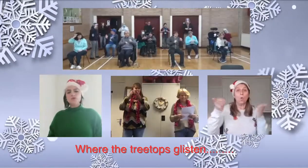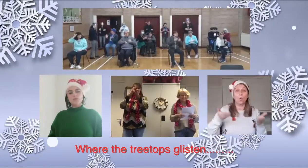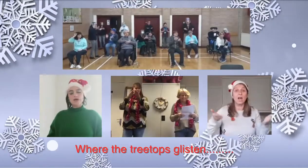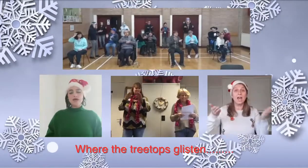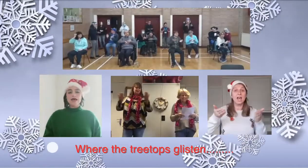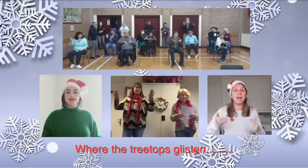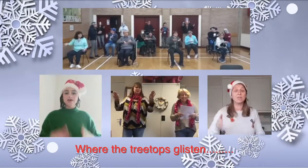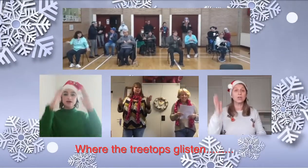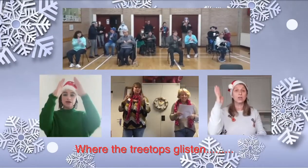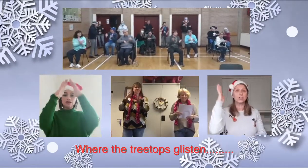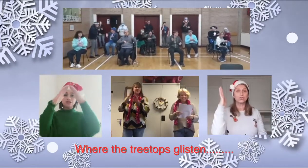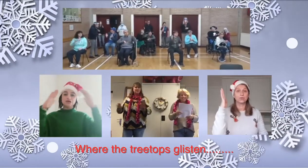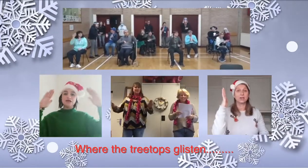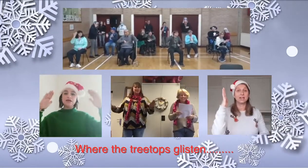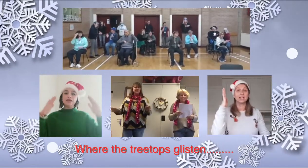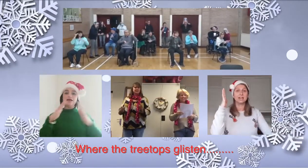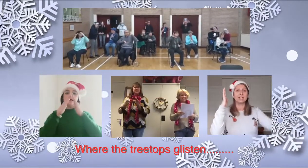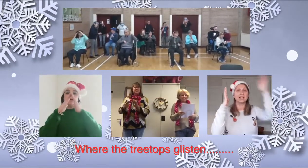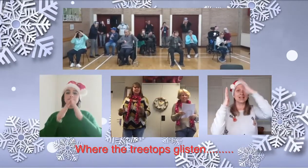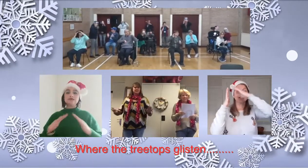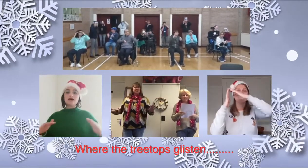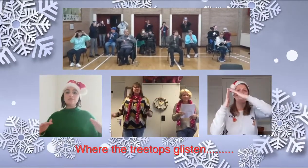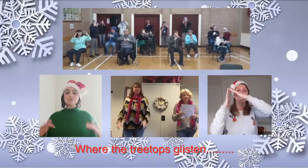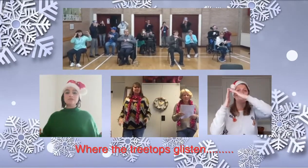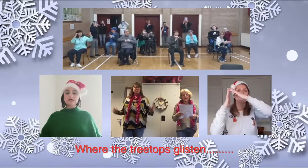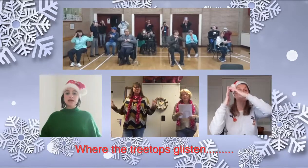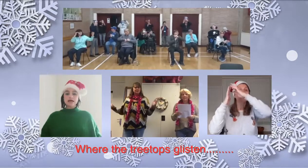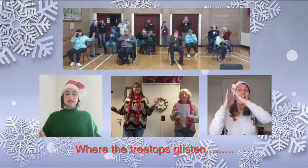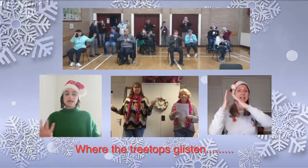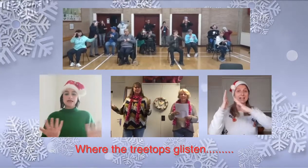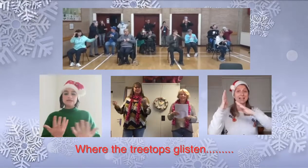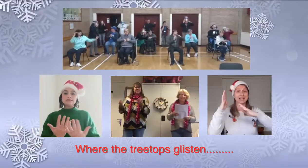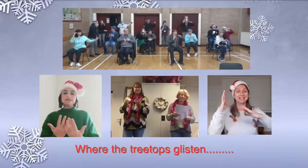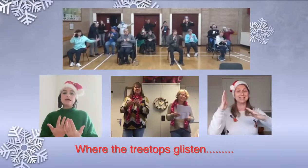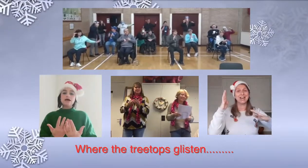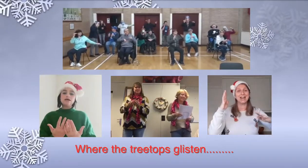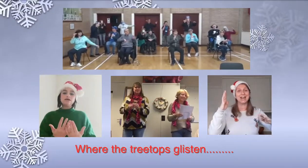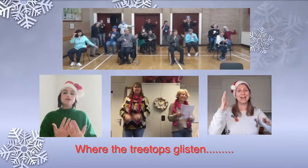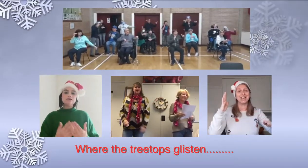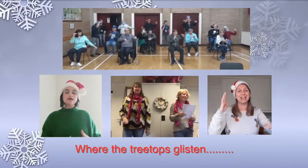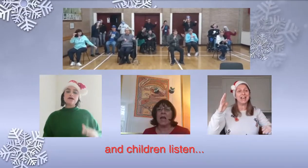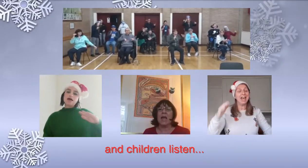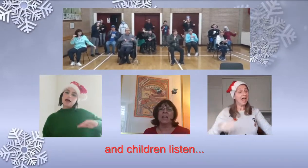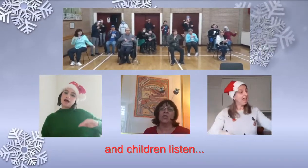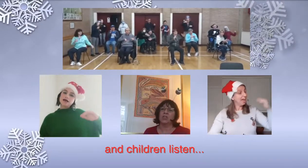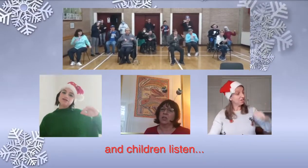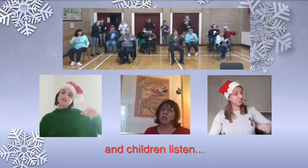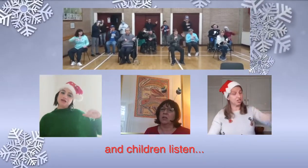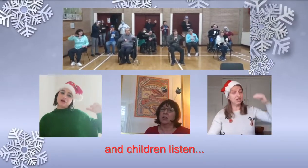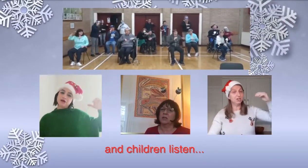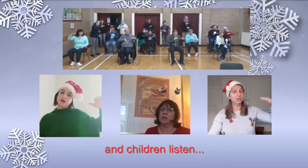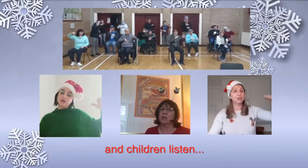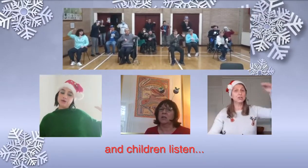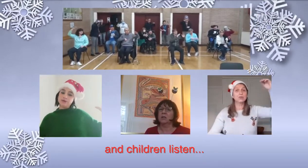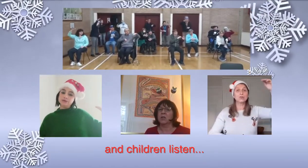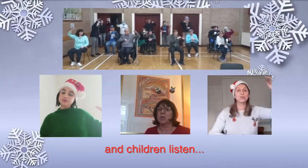Wherever tree tops glisten And